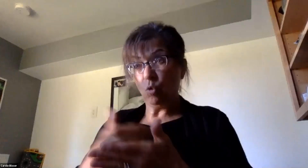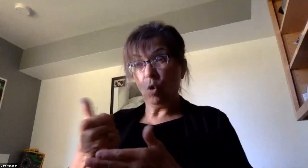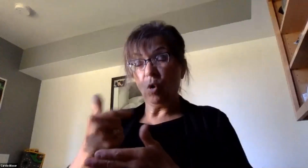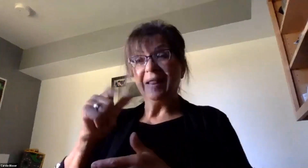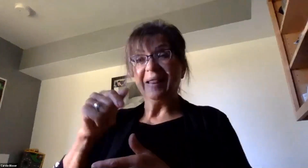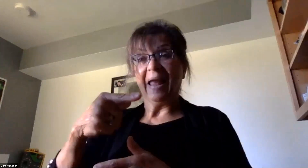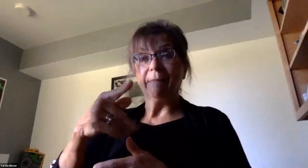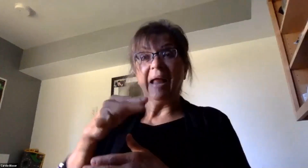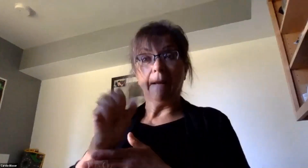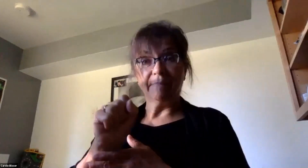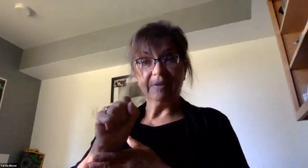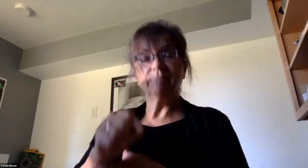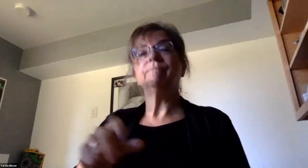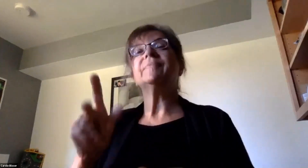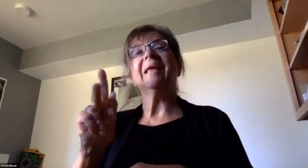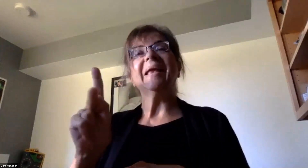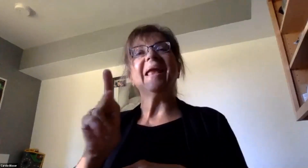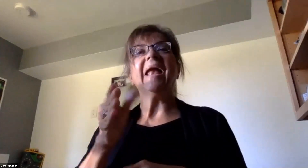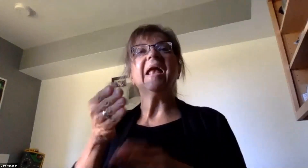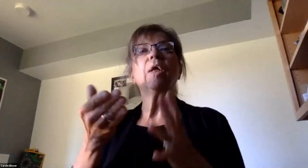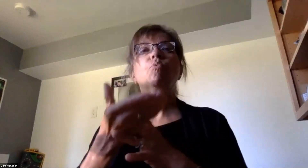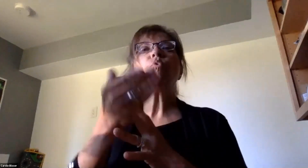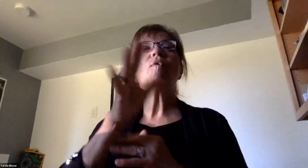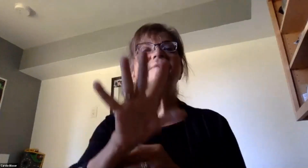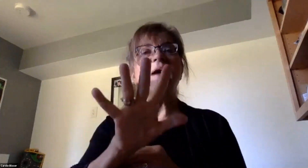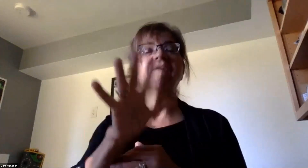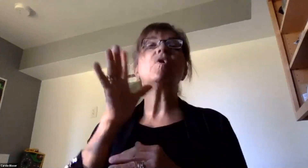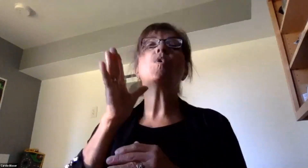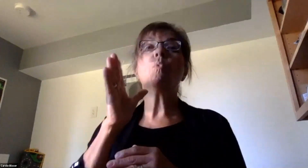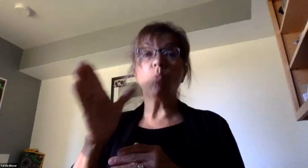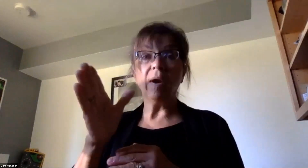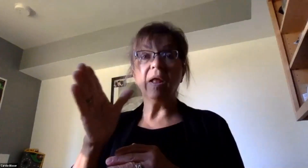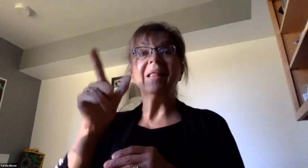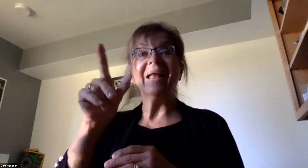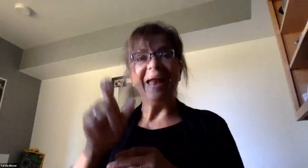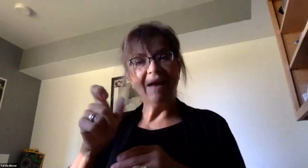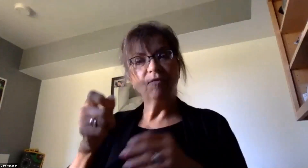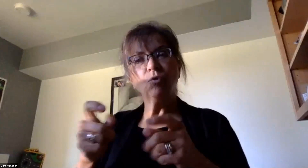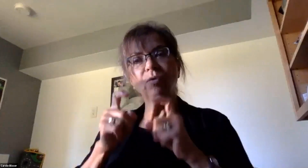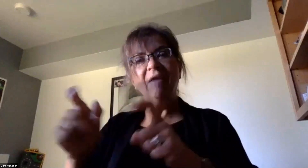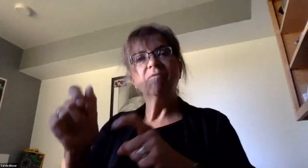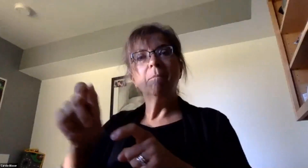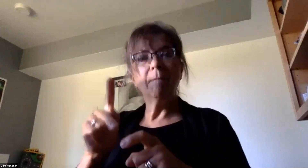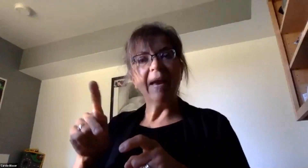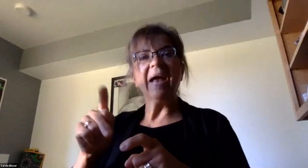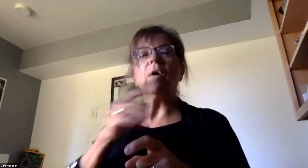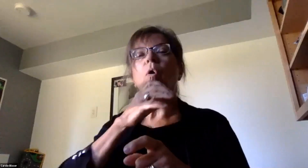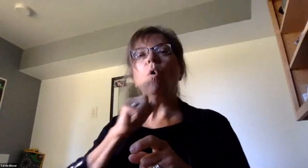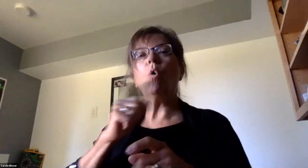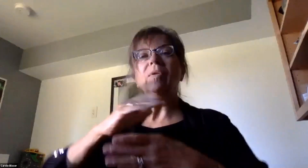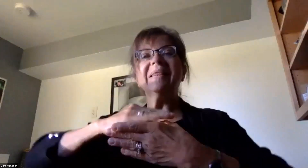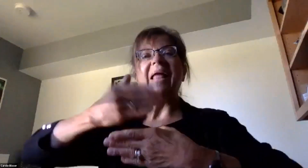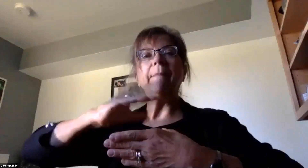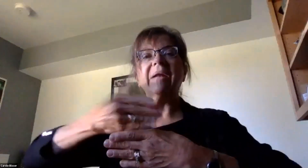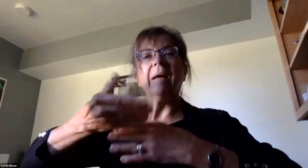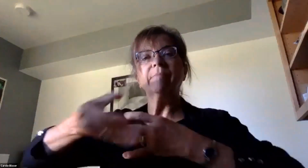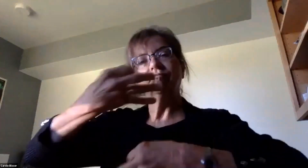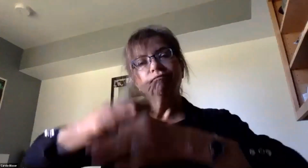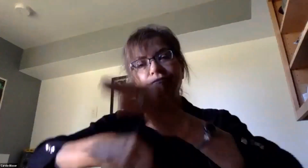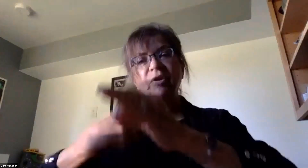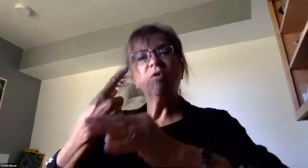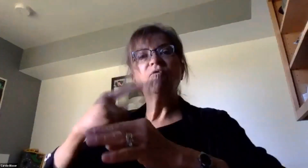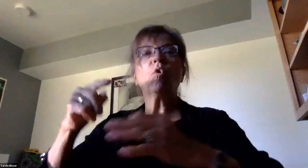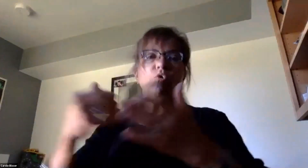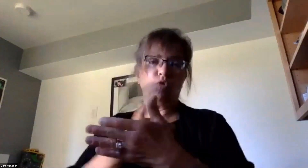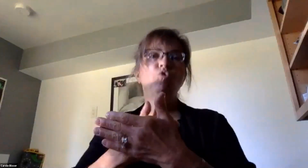Students at grades K-5 will be asked to return their current laptops in exchange for updated devices. So if students at